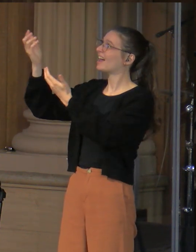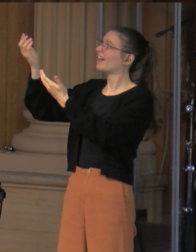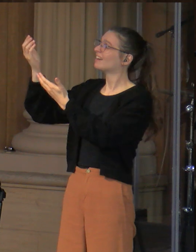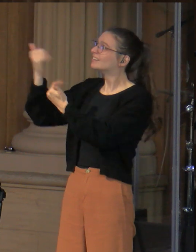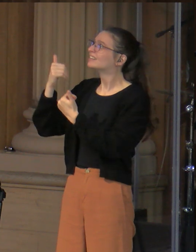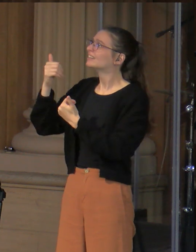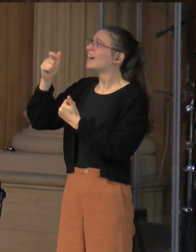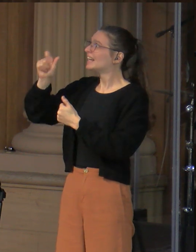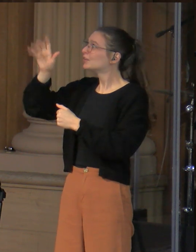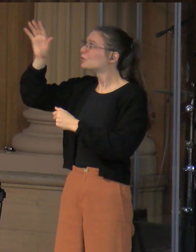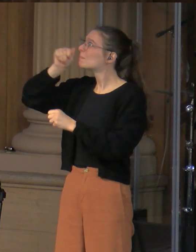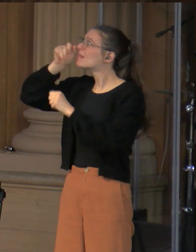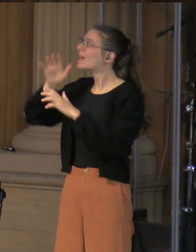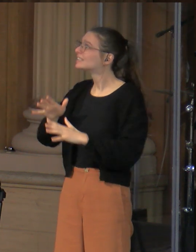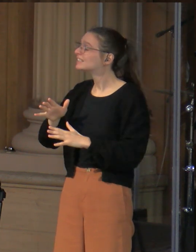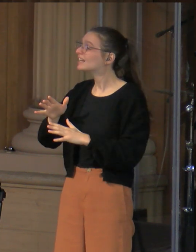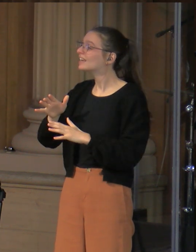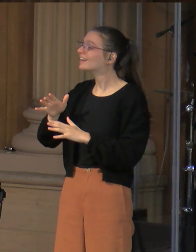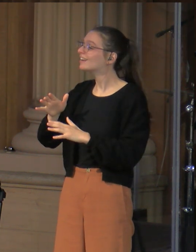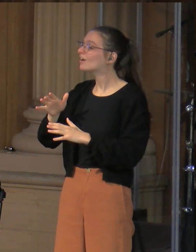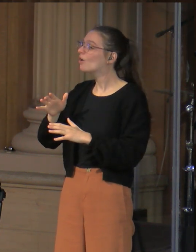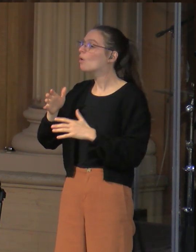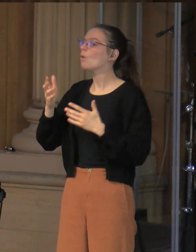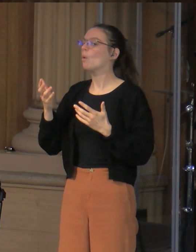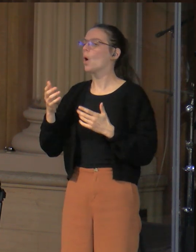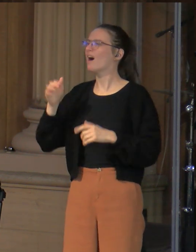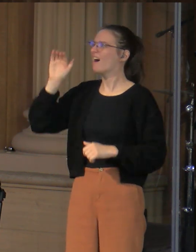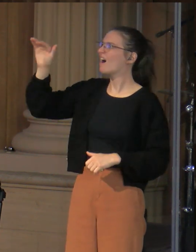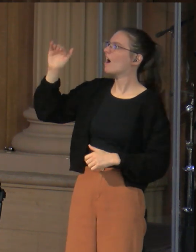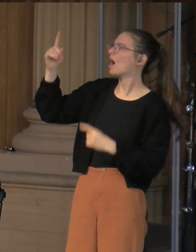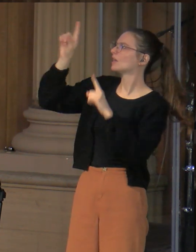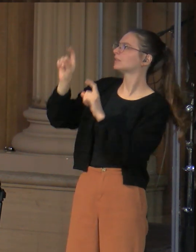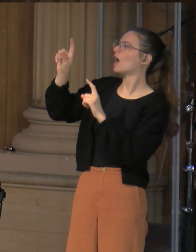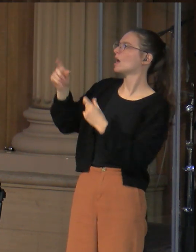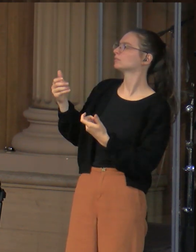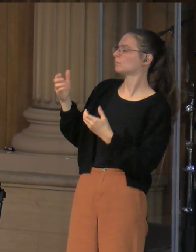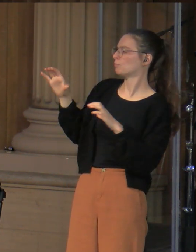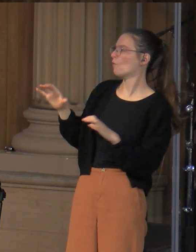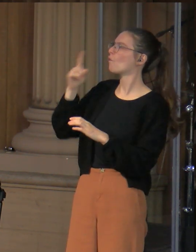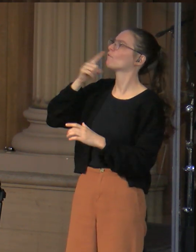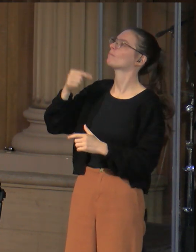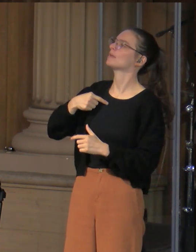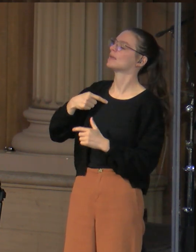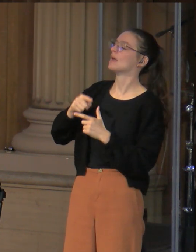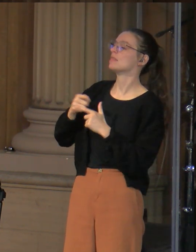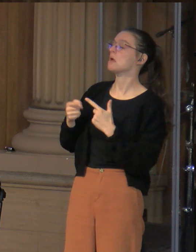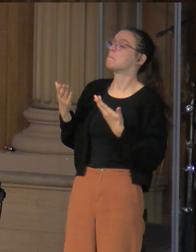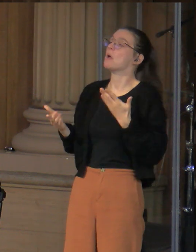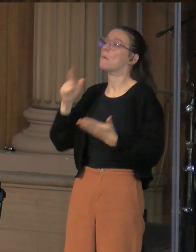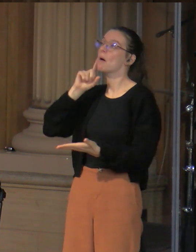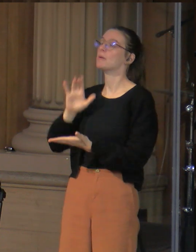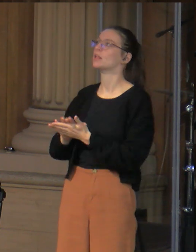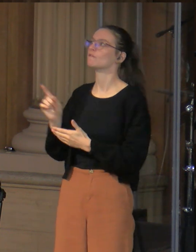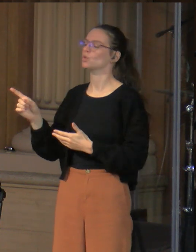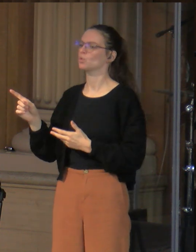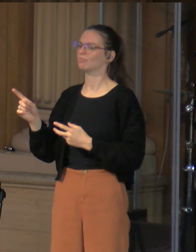It's another thing to test him and say, perform for me and then I'll believe you. Do some things for me and then I'll be on your team.